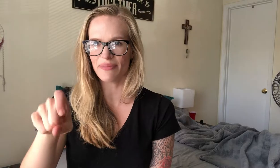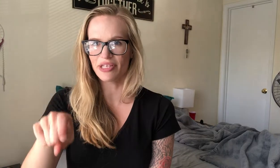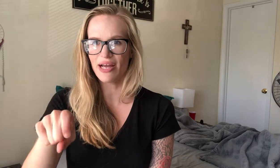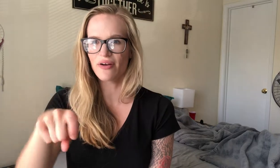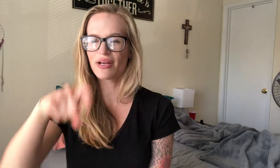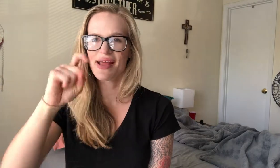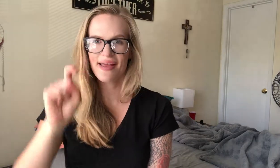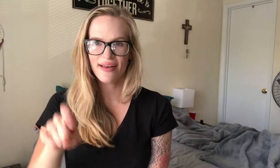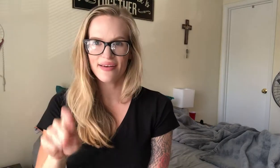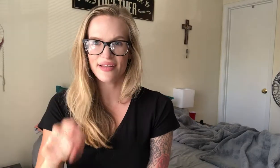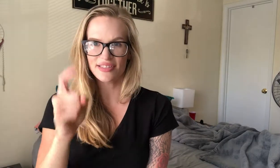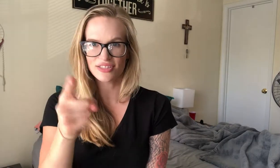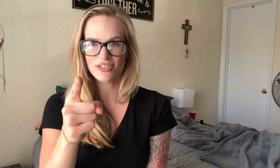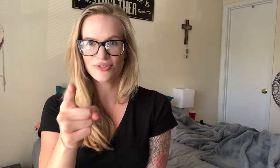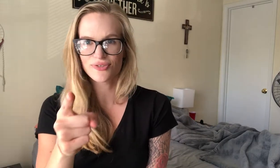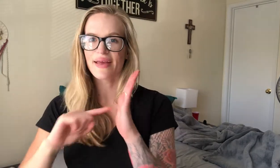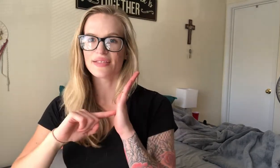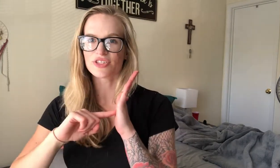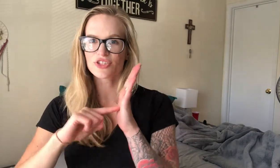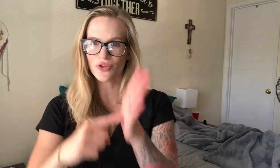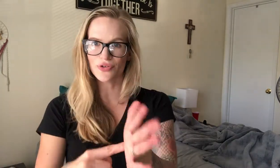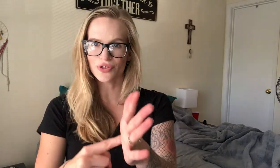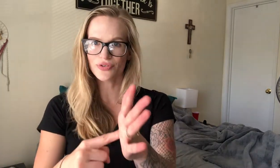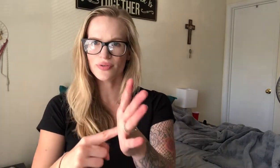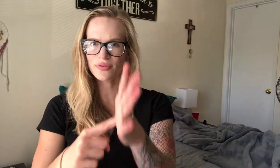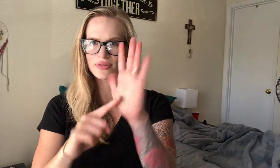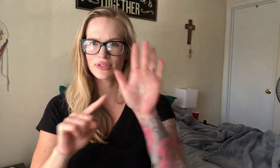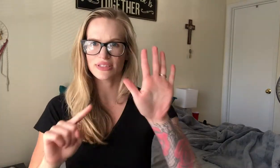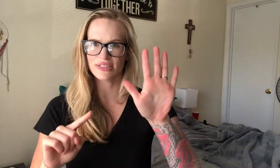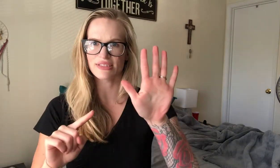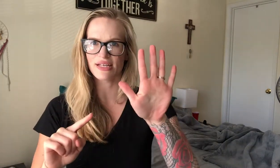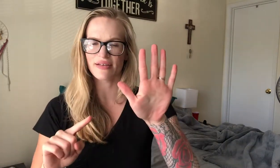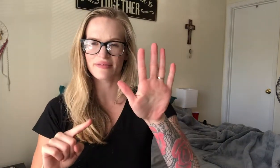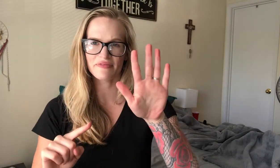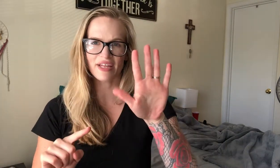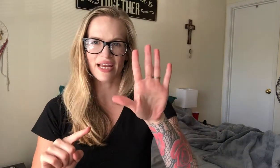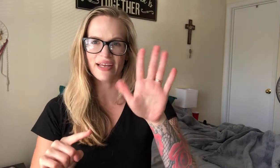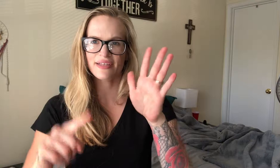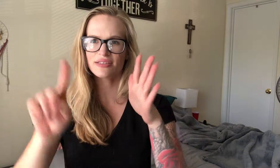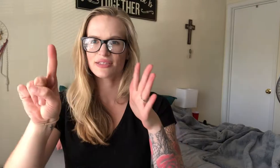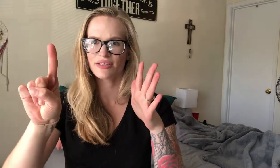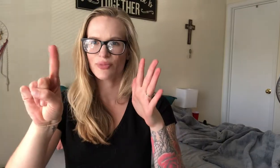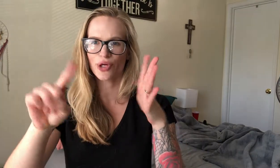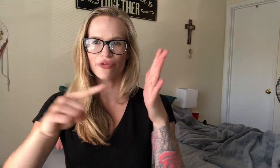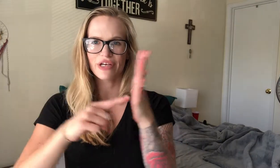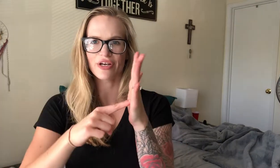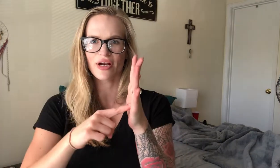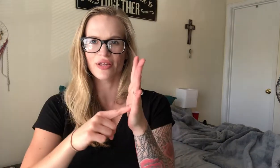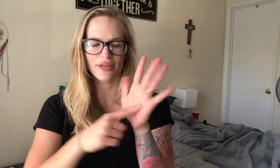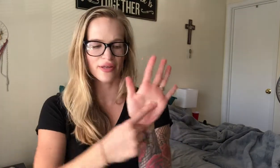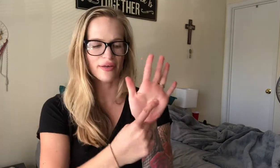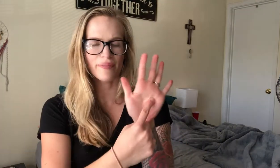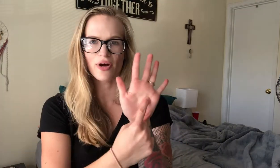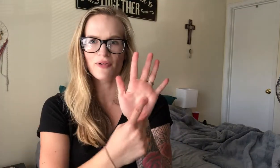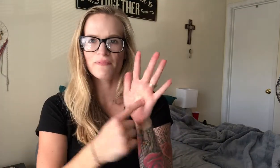Tapping down. Needs you. And show you. So this is a flat hand. Pointer finger on the palm.